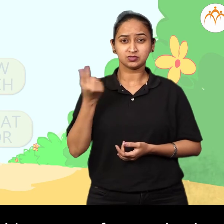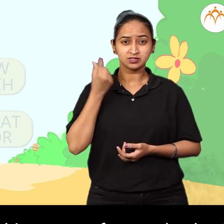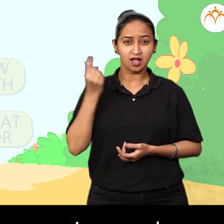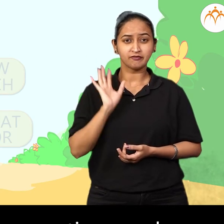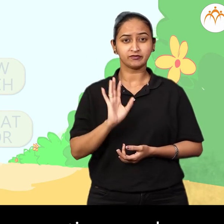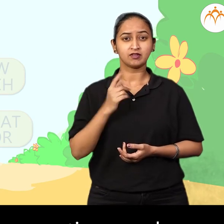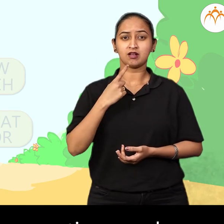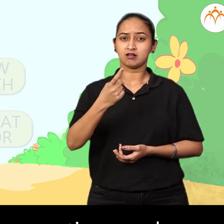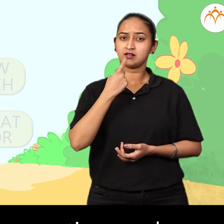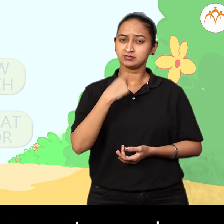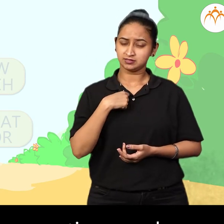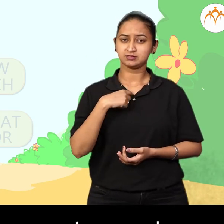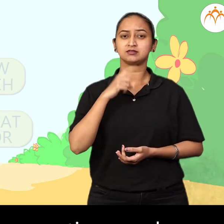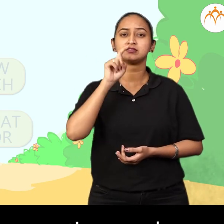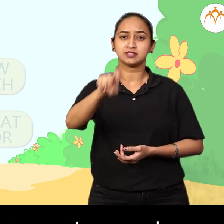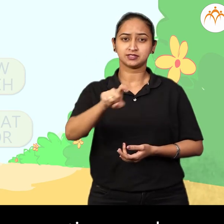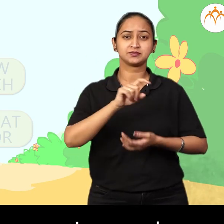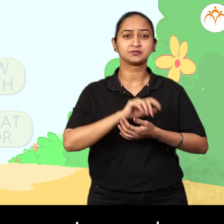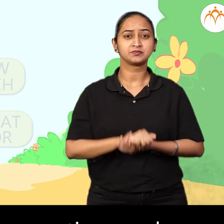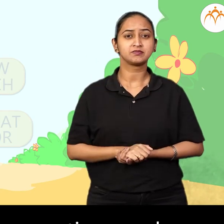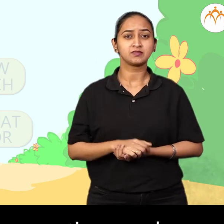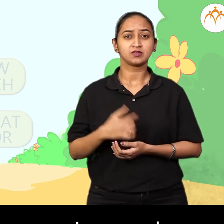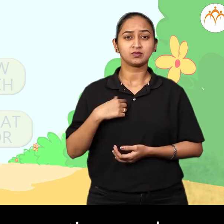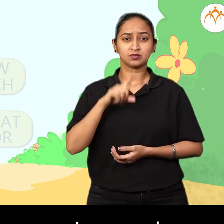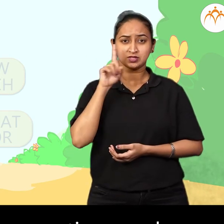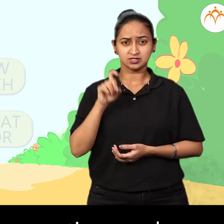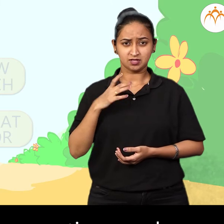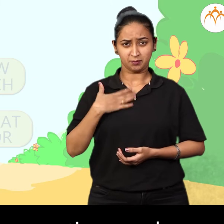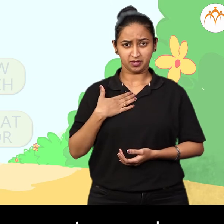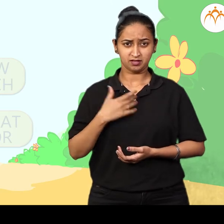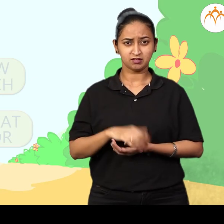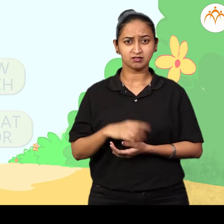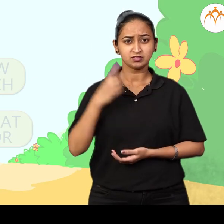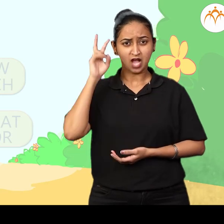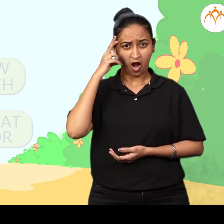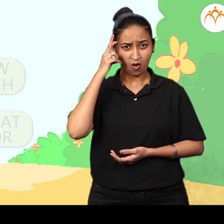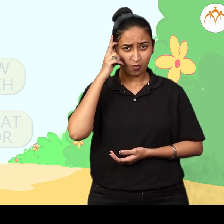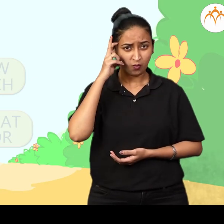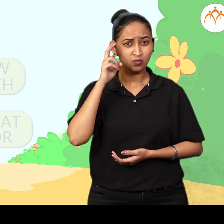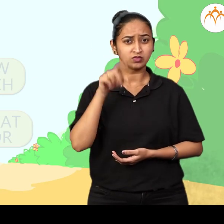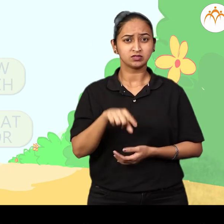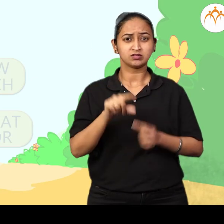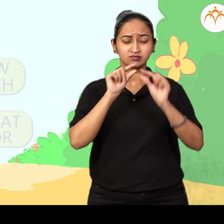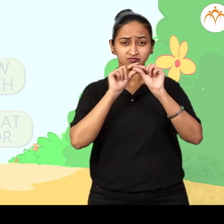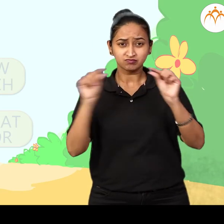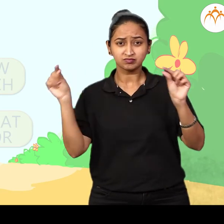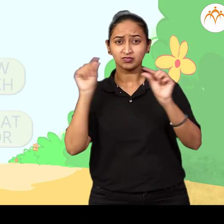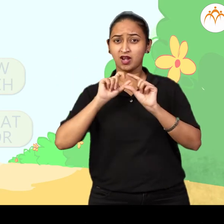Children, I am the question mark. I am present at the end of all the questions in